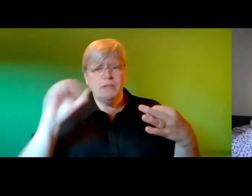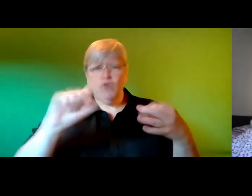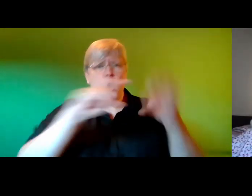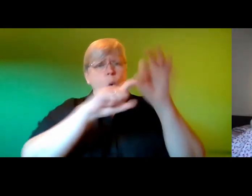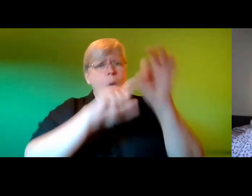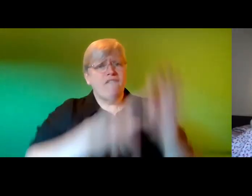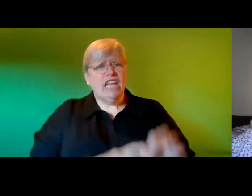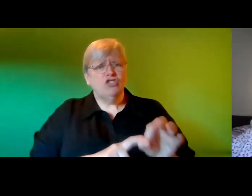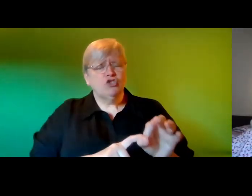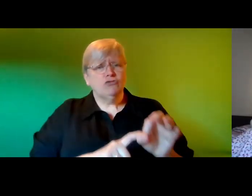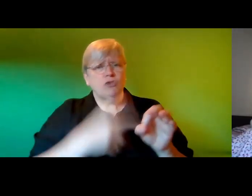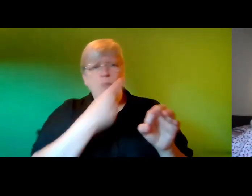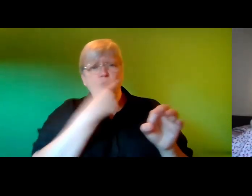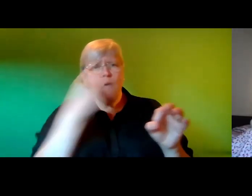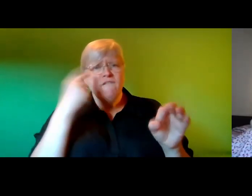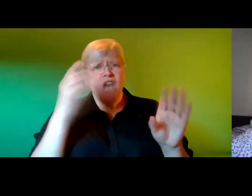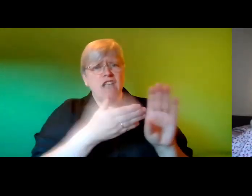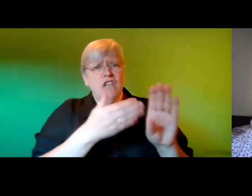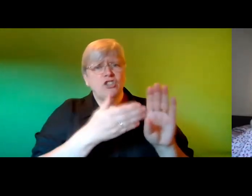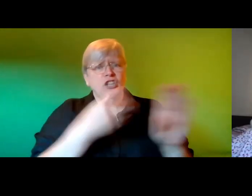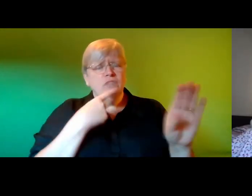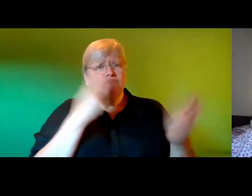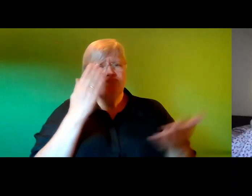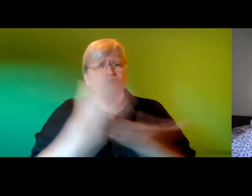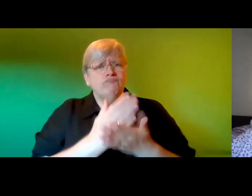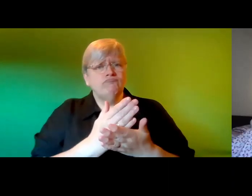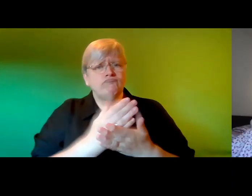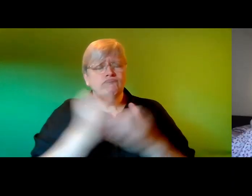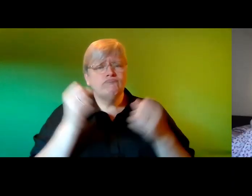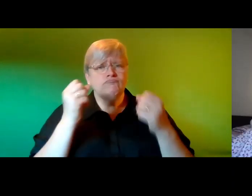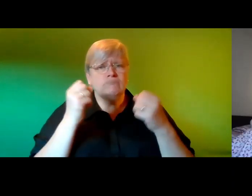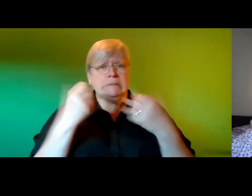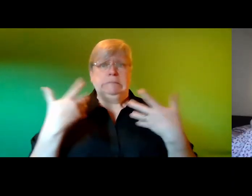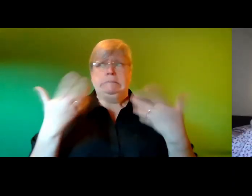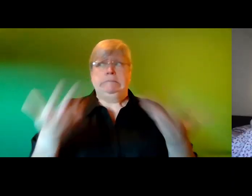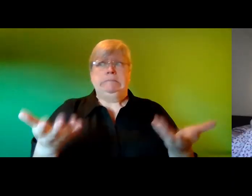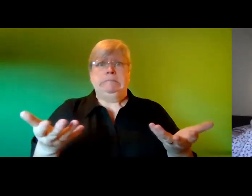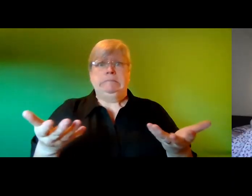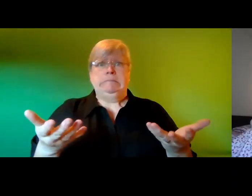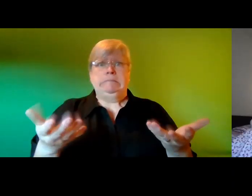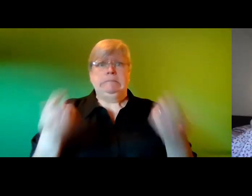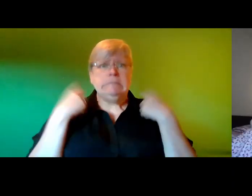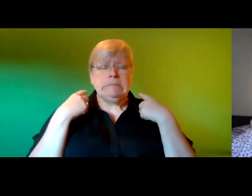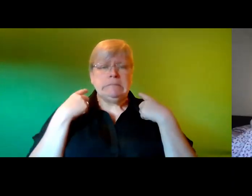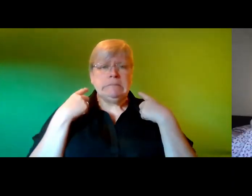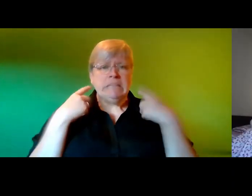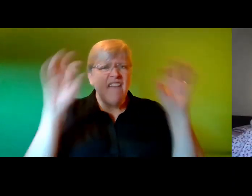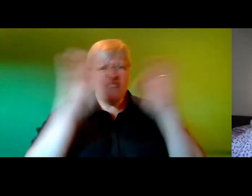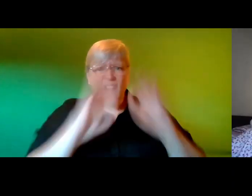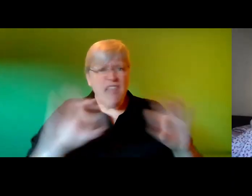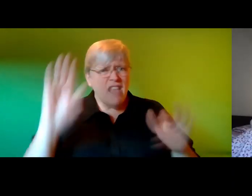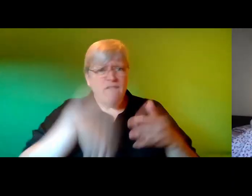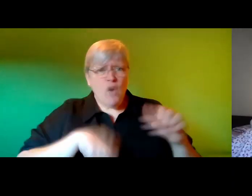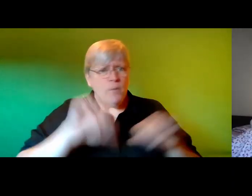proof of identity the wizard was met with a black stare in stunned silence you don't even have a reference from your place of